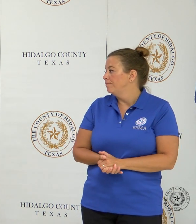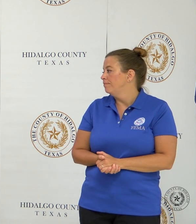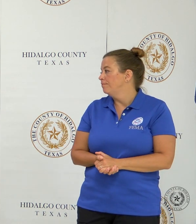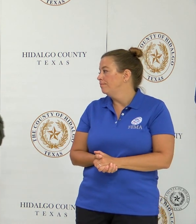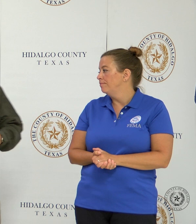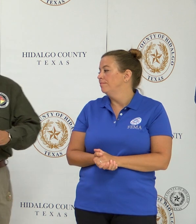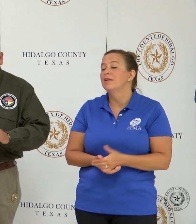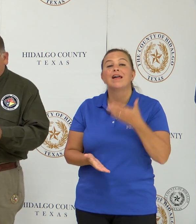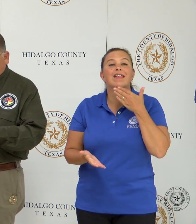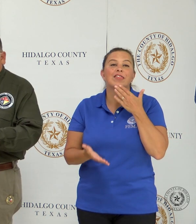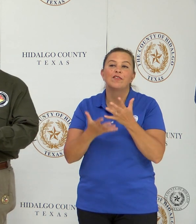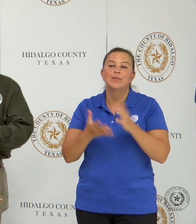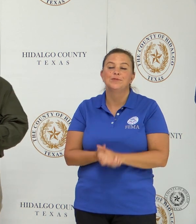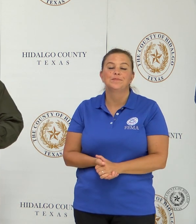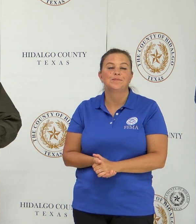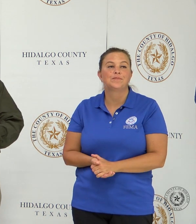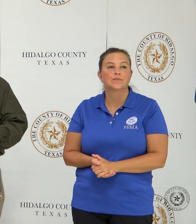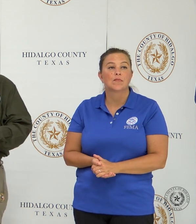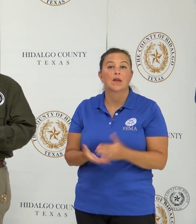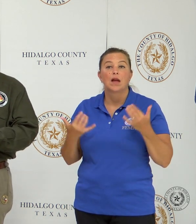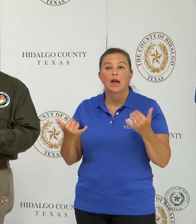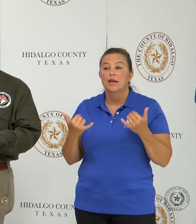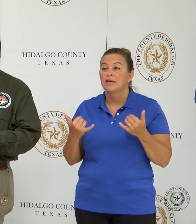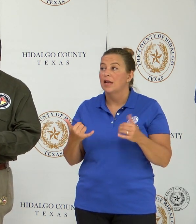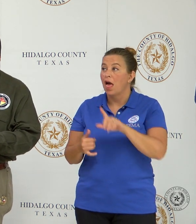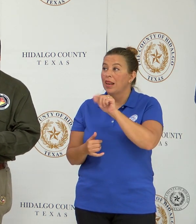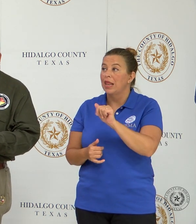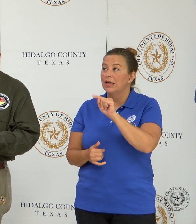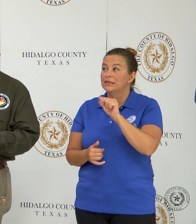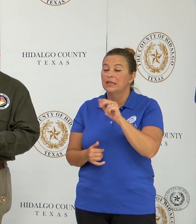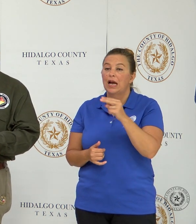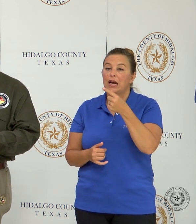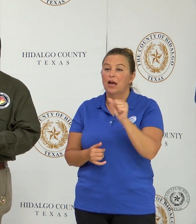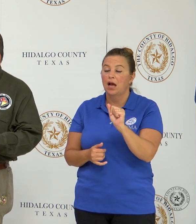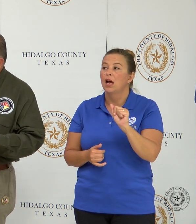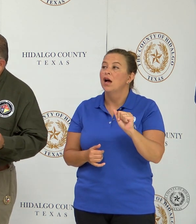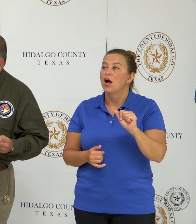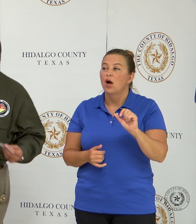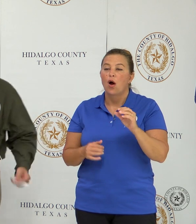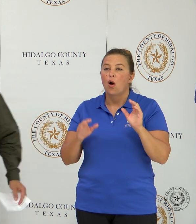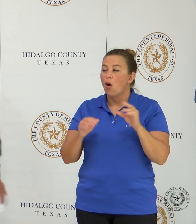Mayor, thank you very much. Now I'd like to bring Latonga Hope with FEMA PIO.